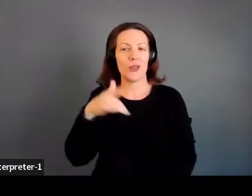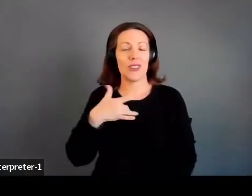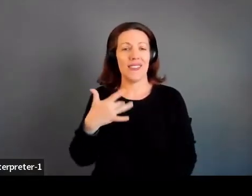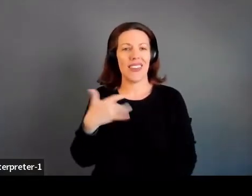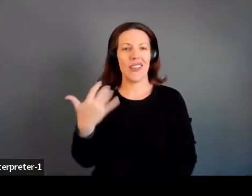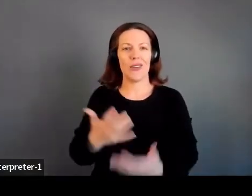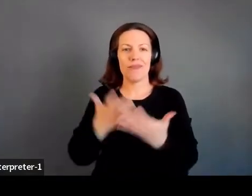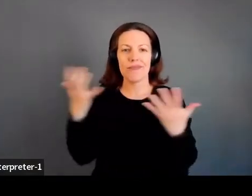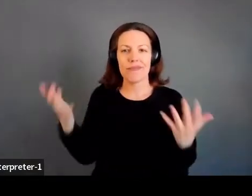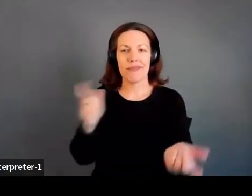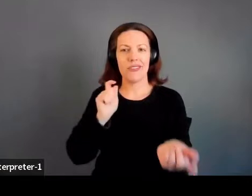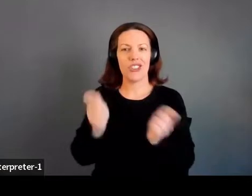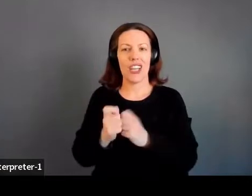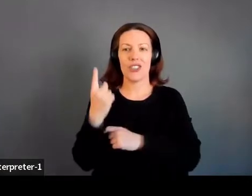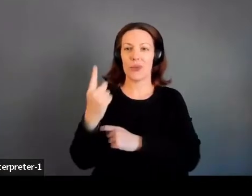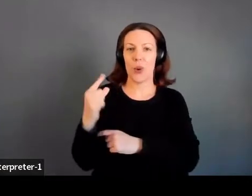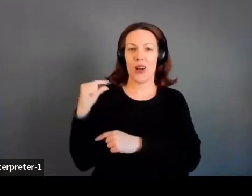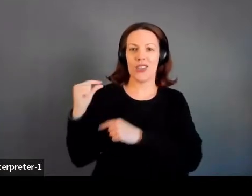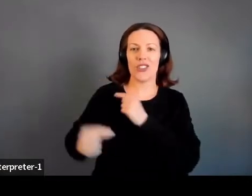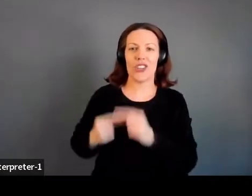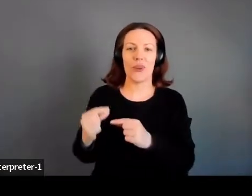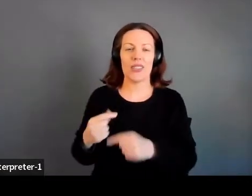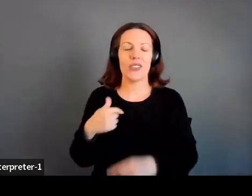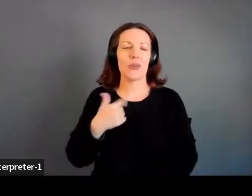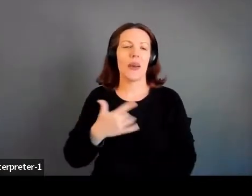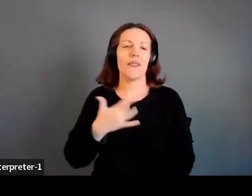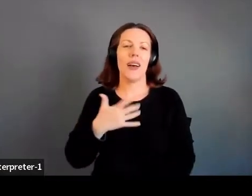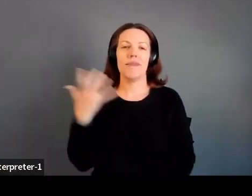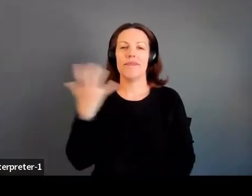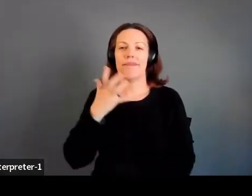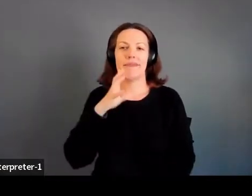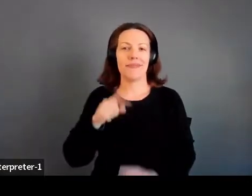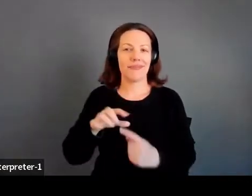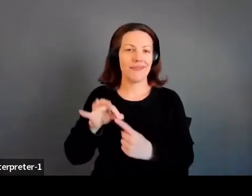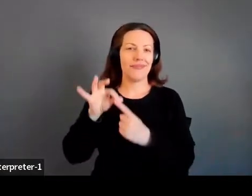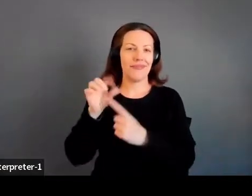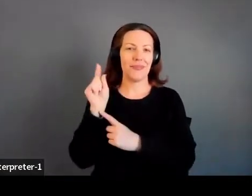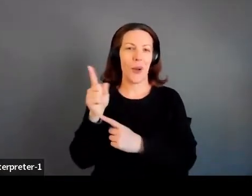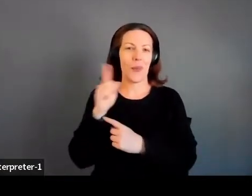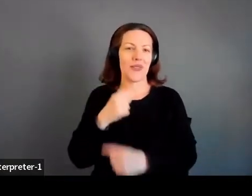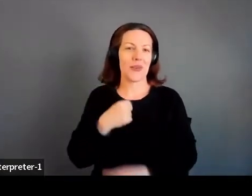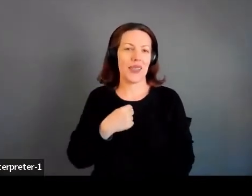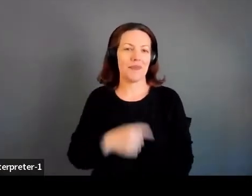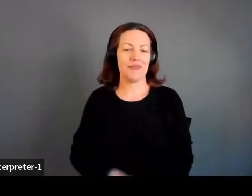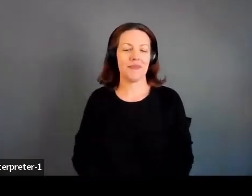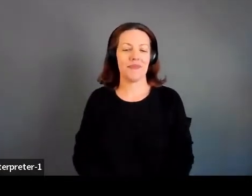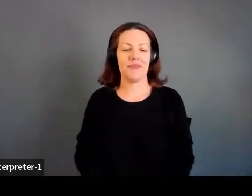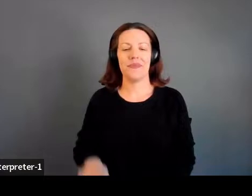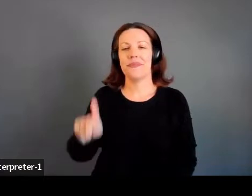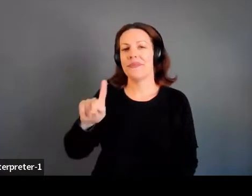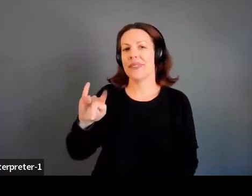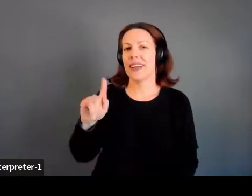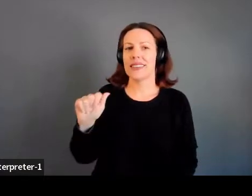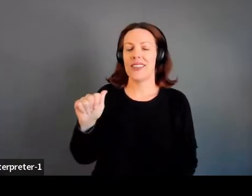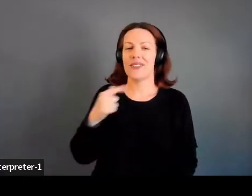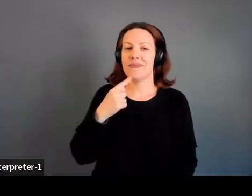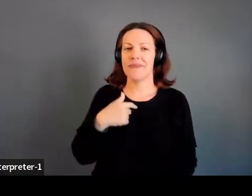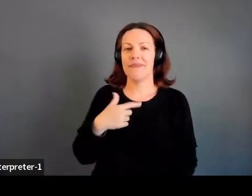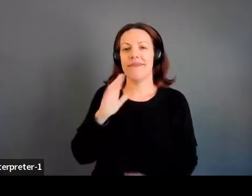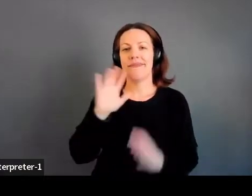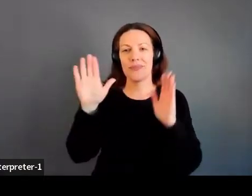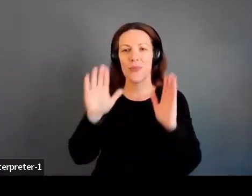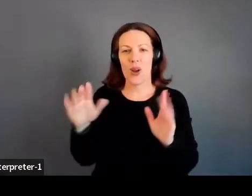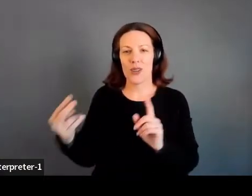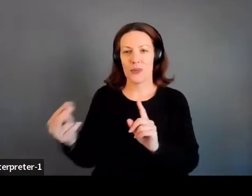single generation. And so it was a very, a very special moment for me. I think that's an amazing perspective. And